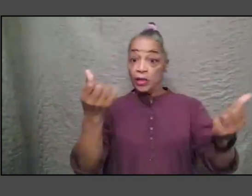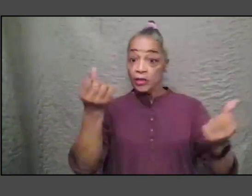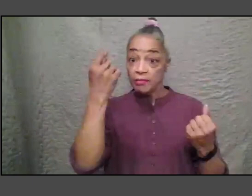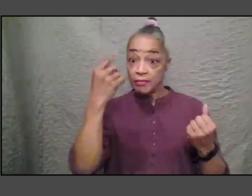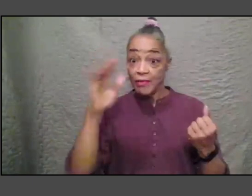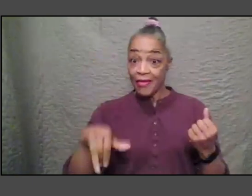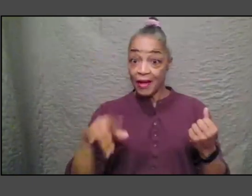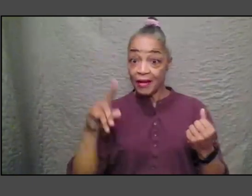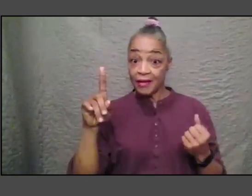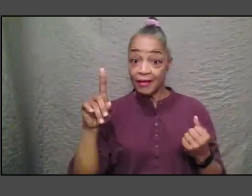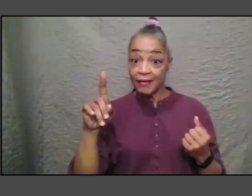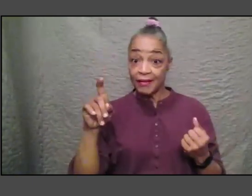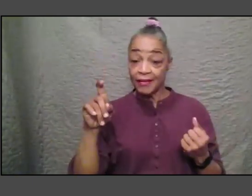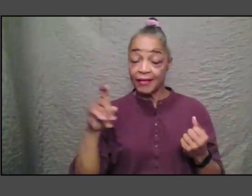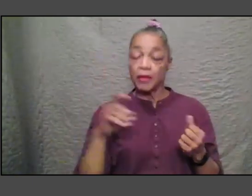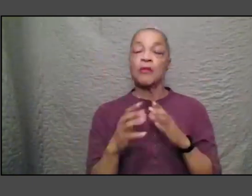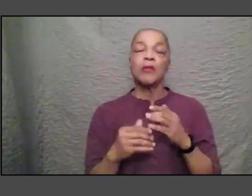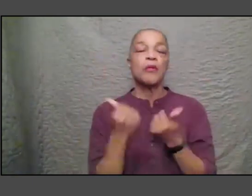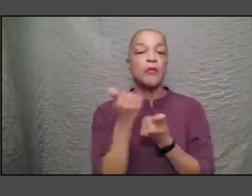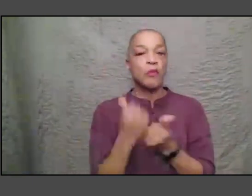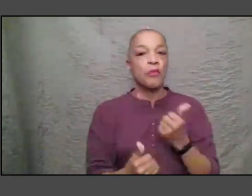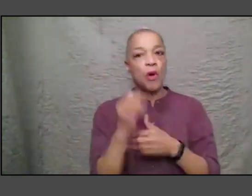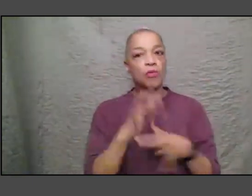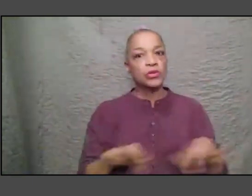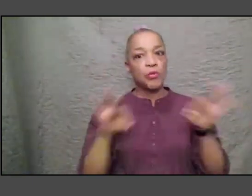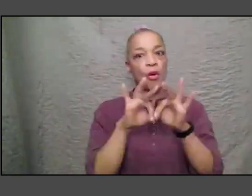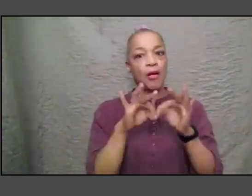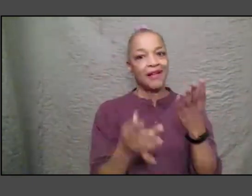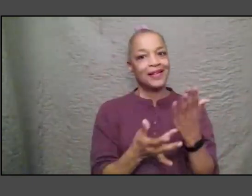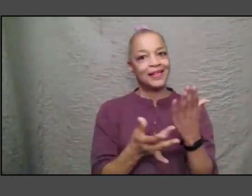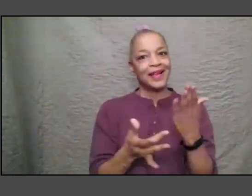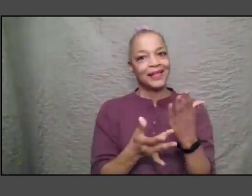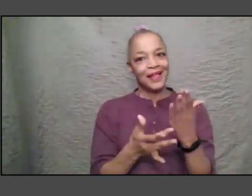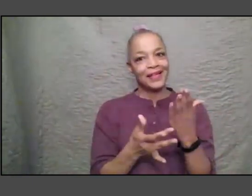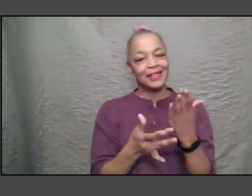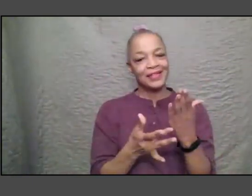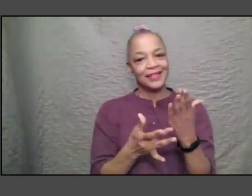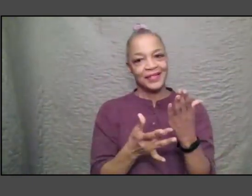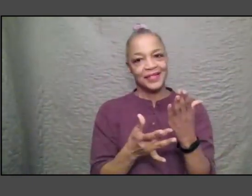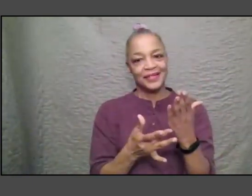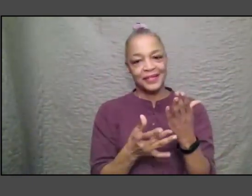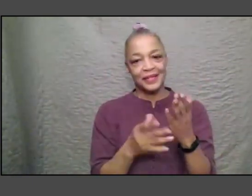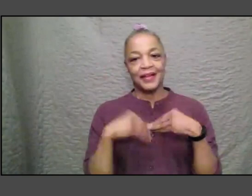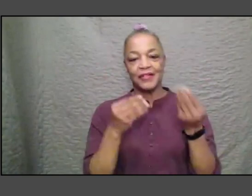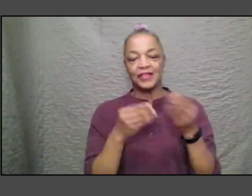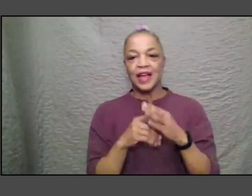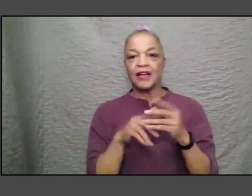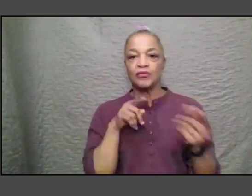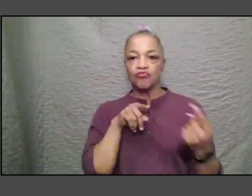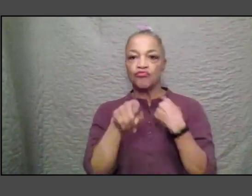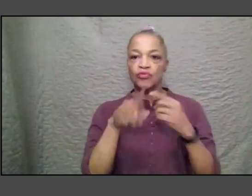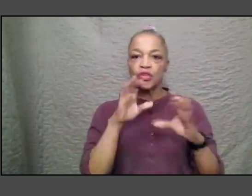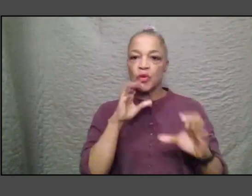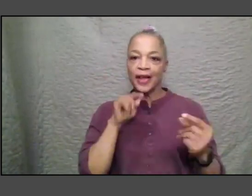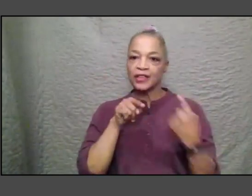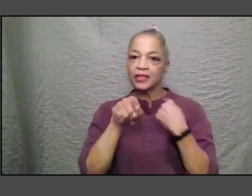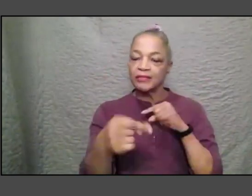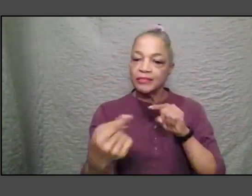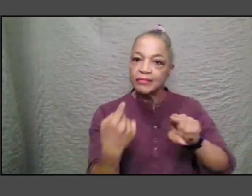importantly what technology gives us today is a two-way street it is not the sort of museums and scholars on